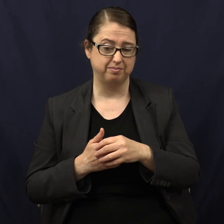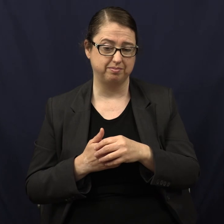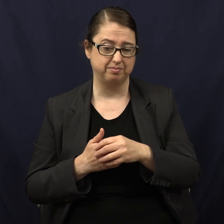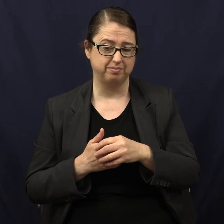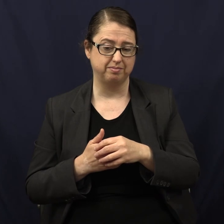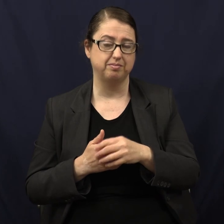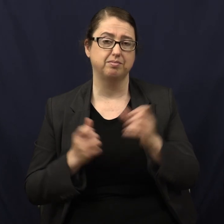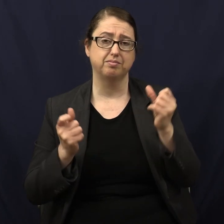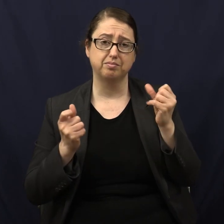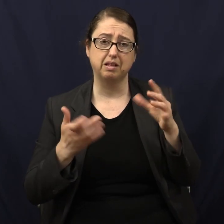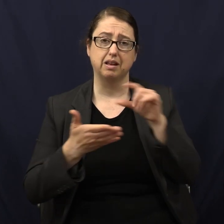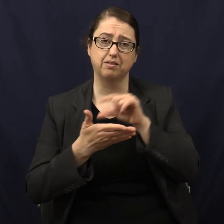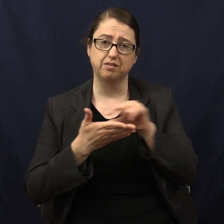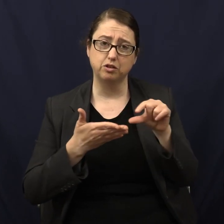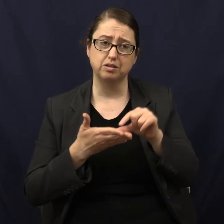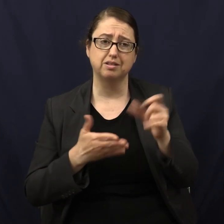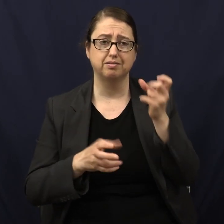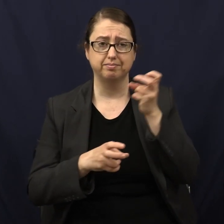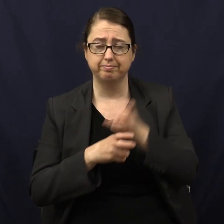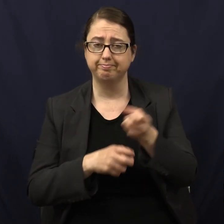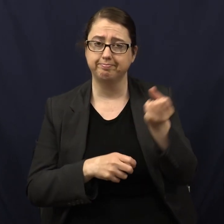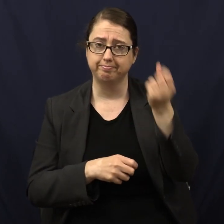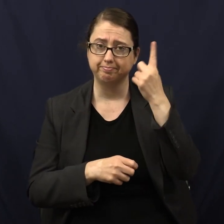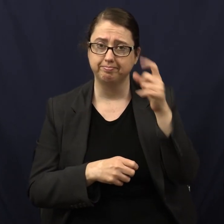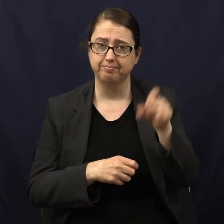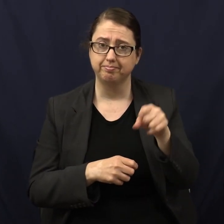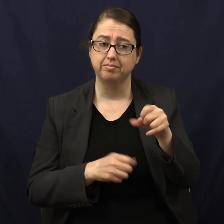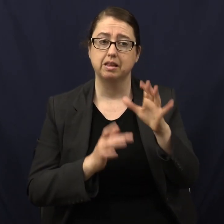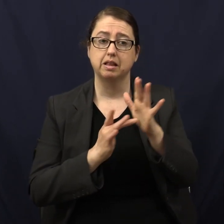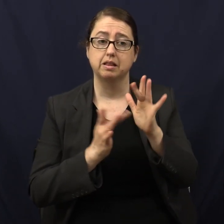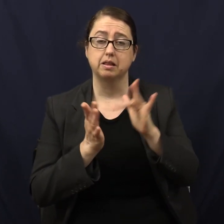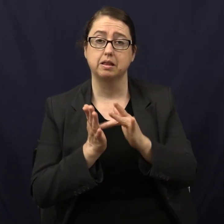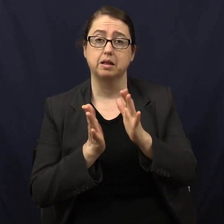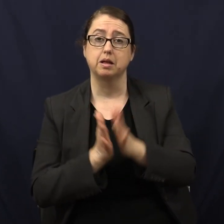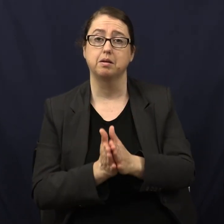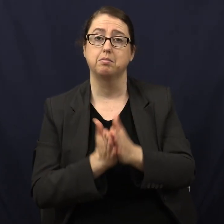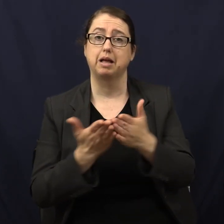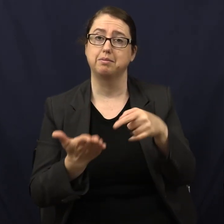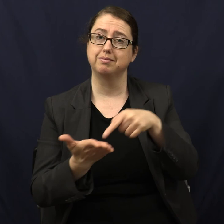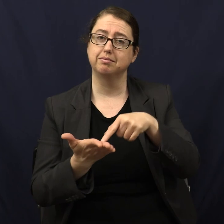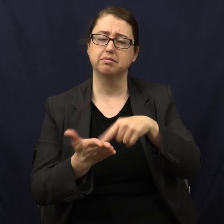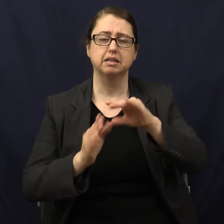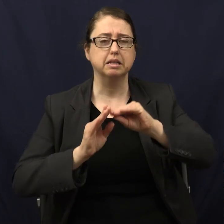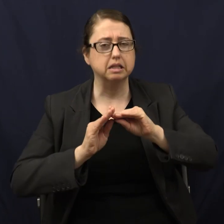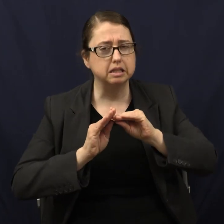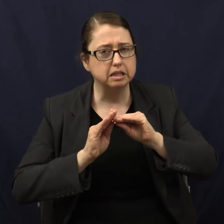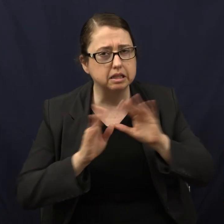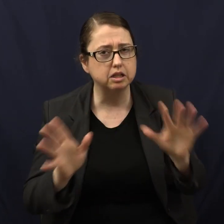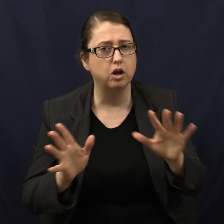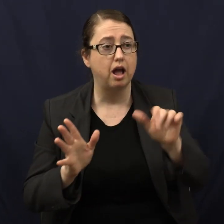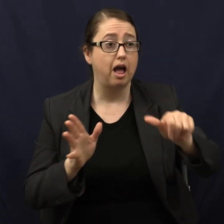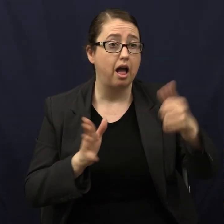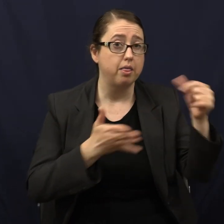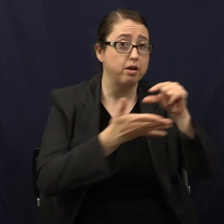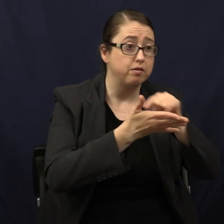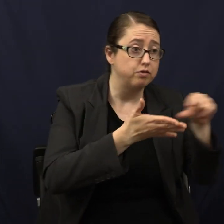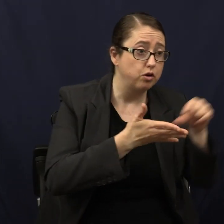There are many verses that are hard to understand, but the Bible is clear, and we'll explain it in other verses.